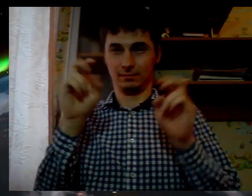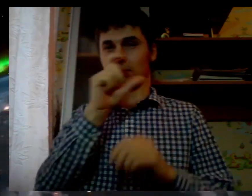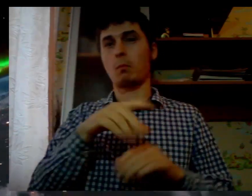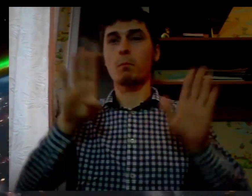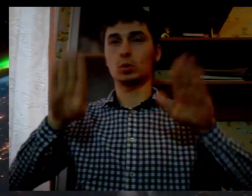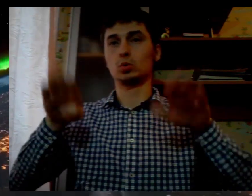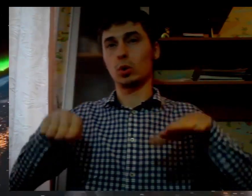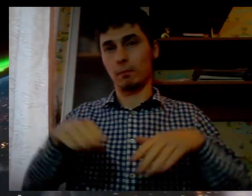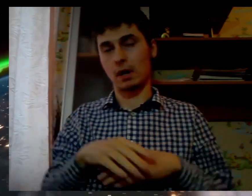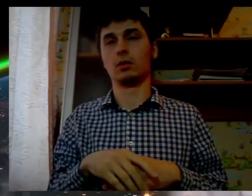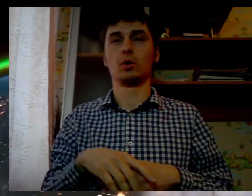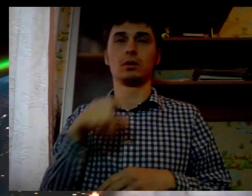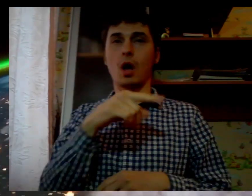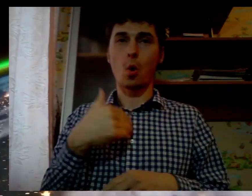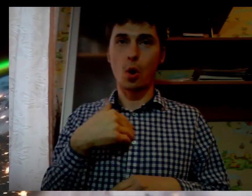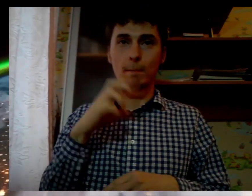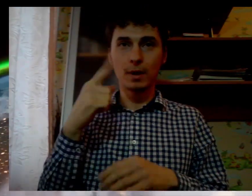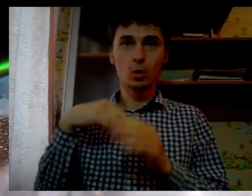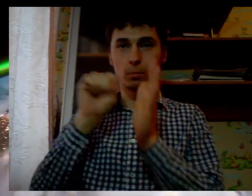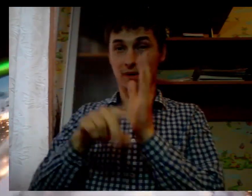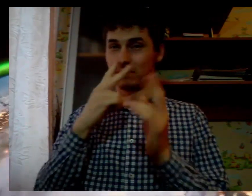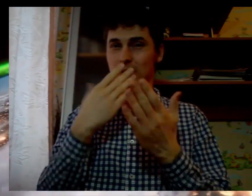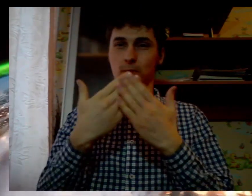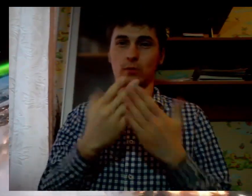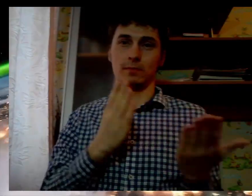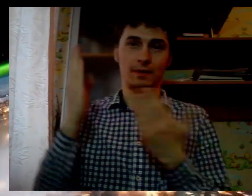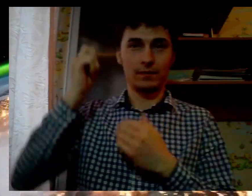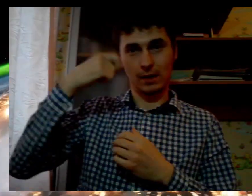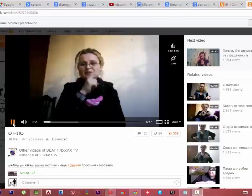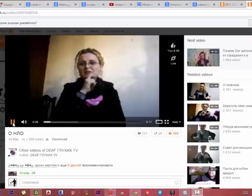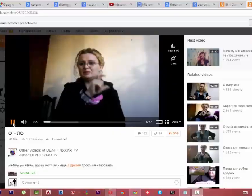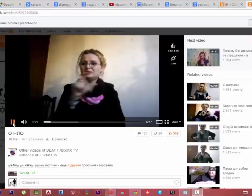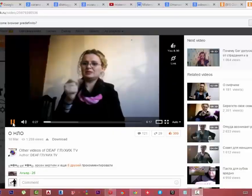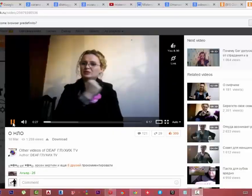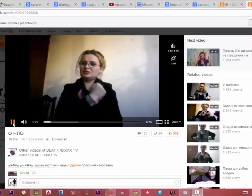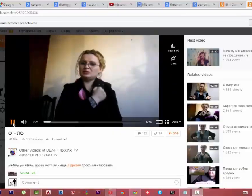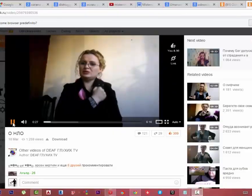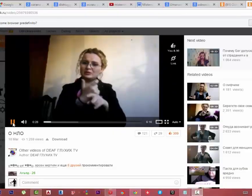realizing this goal will require an intrapreneurial spirit, an a new